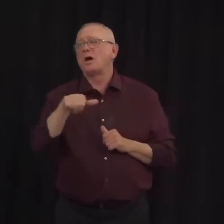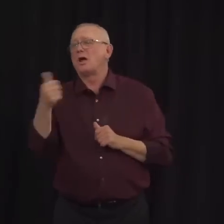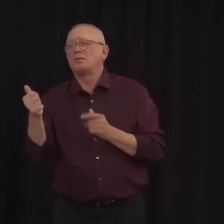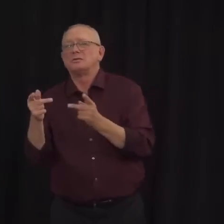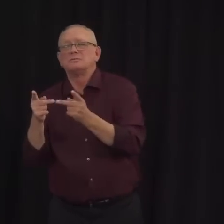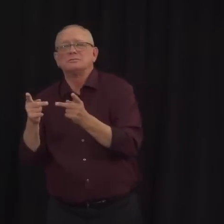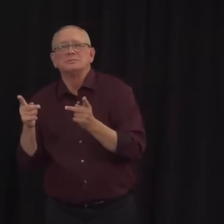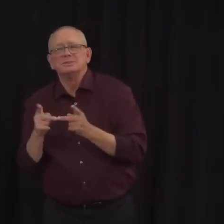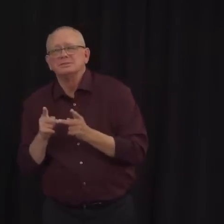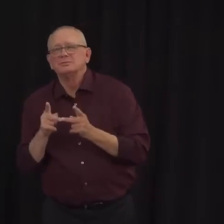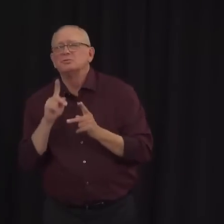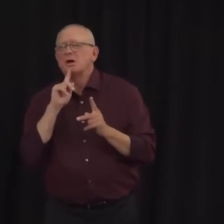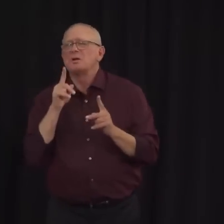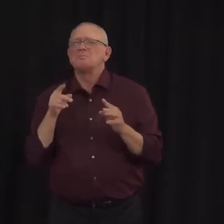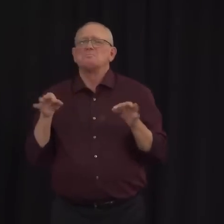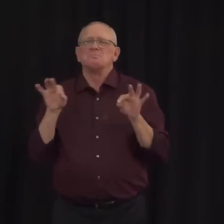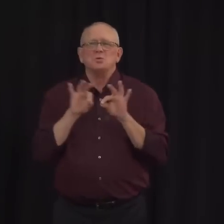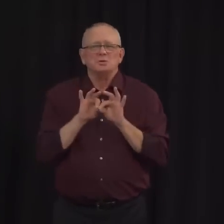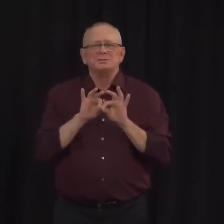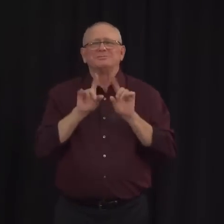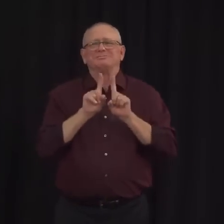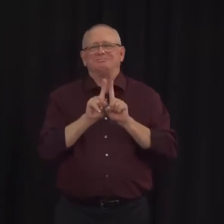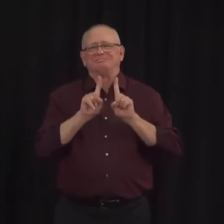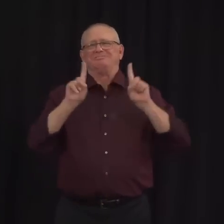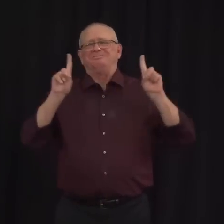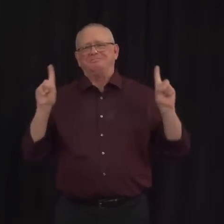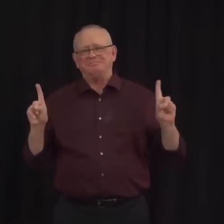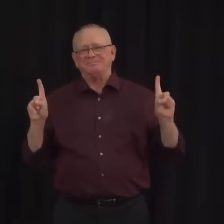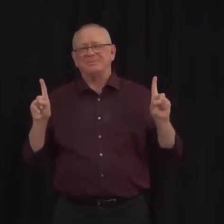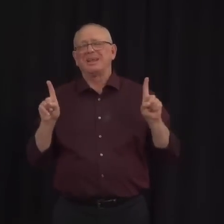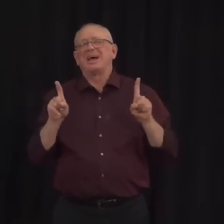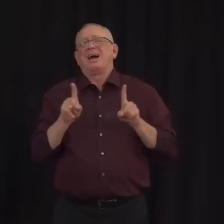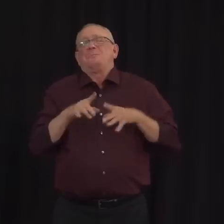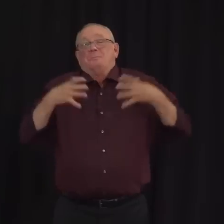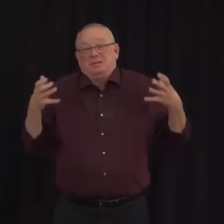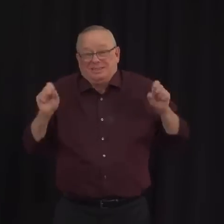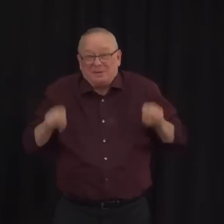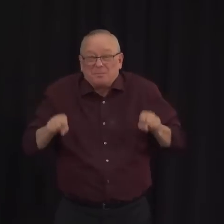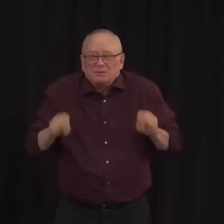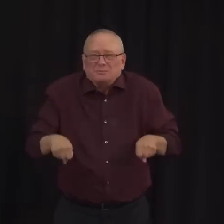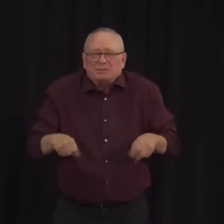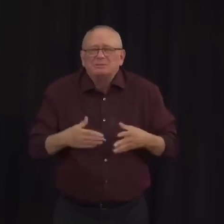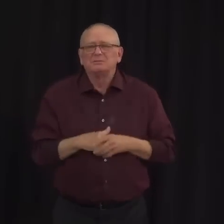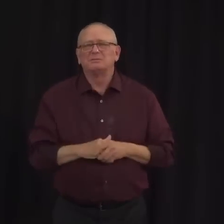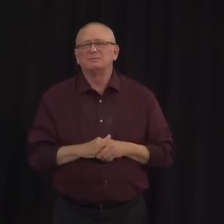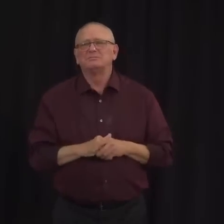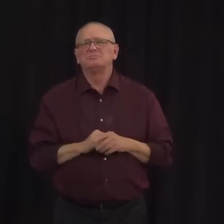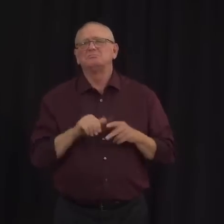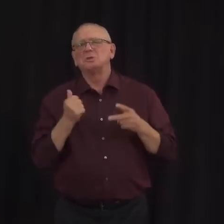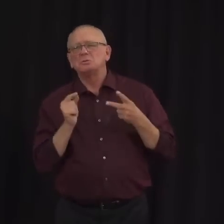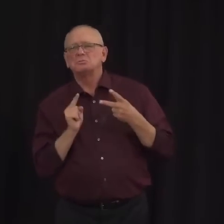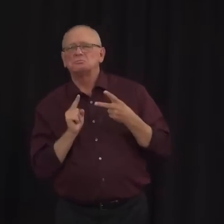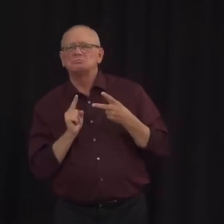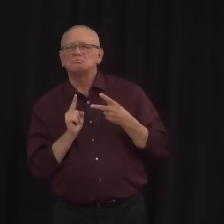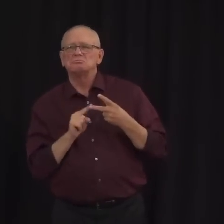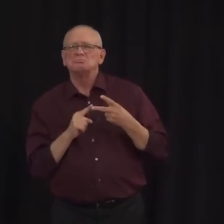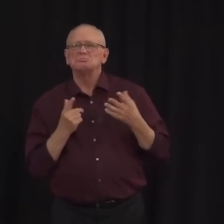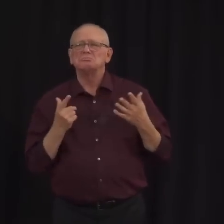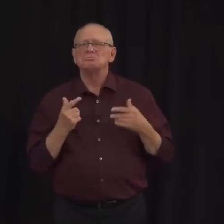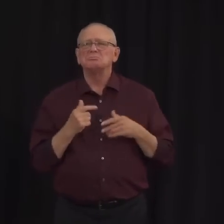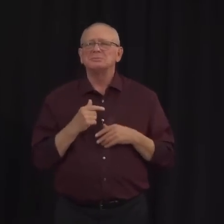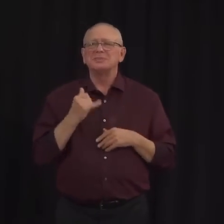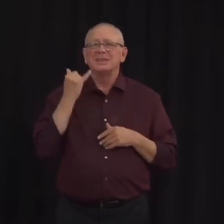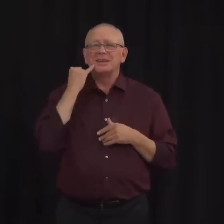distancing as possible is maintained between students and also, of course, that other measures such as daily screening for symptoms,